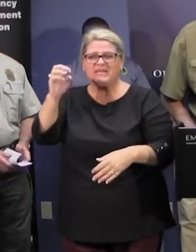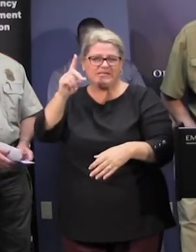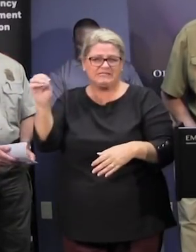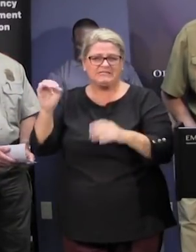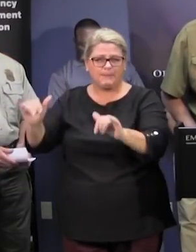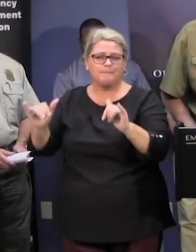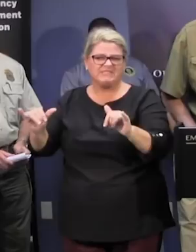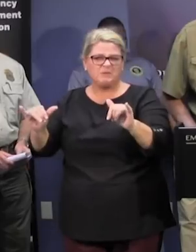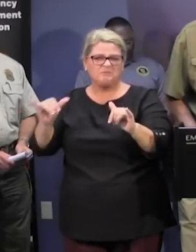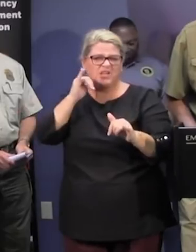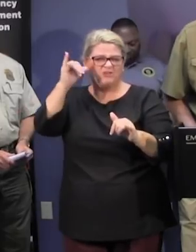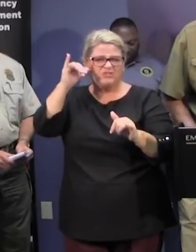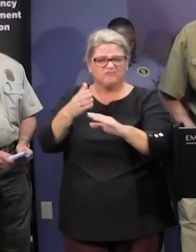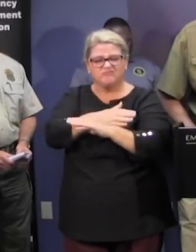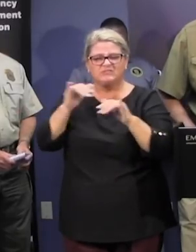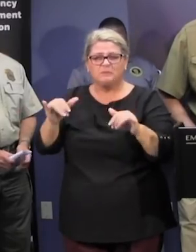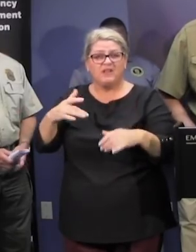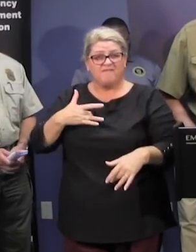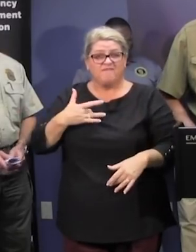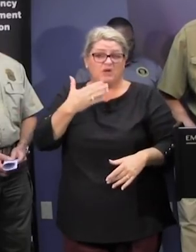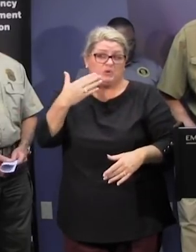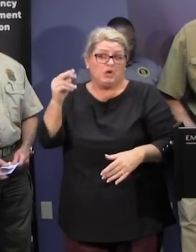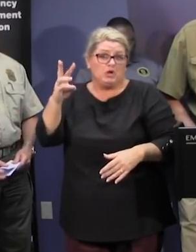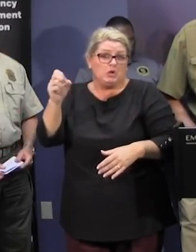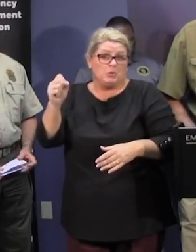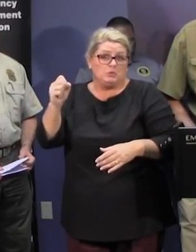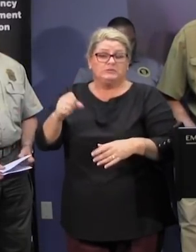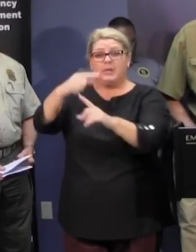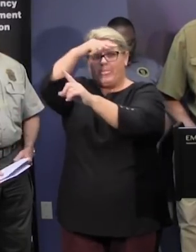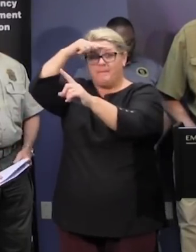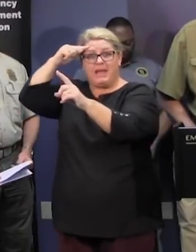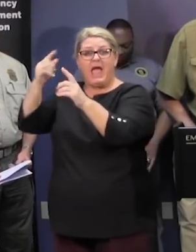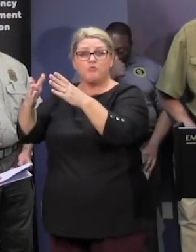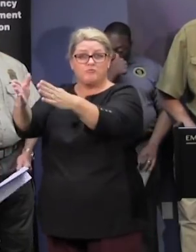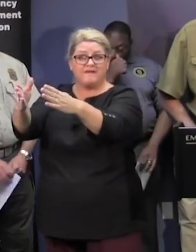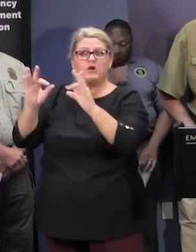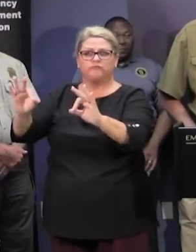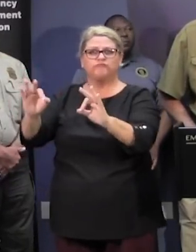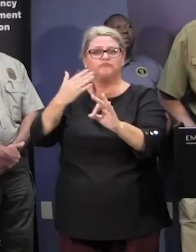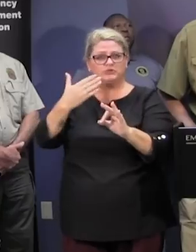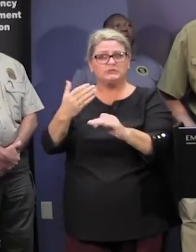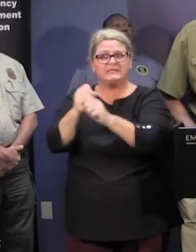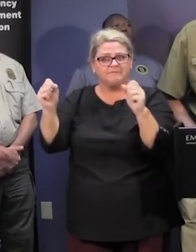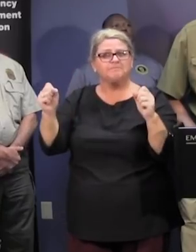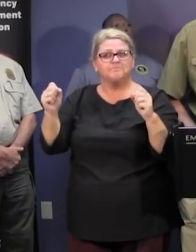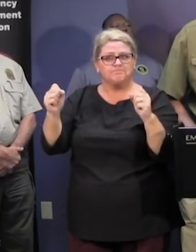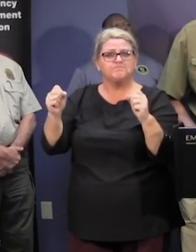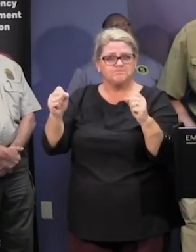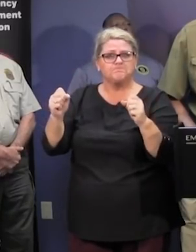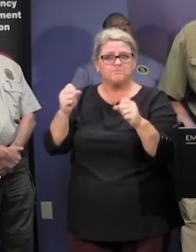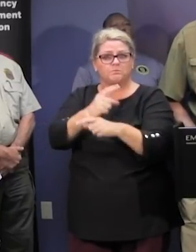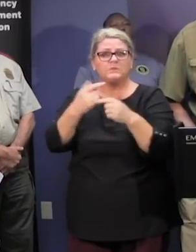basin good news is we feel like the black river now will be safe and not have it may